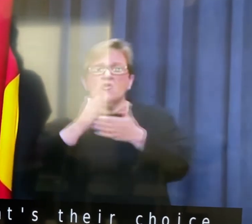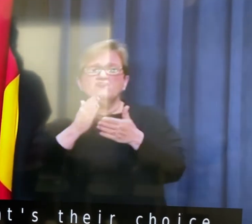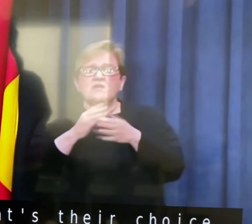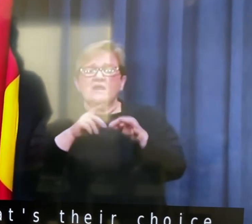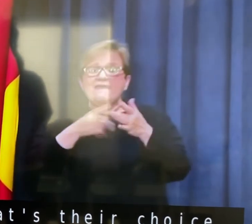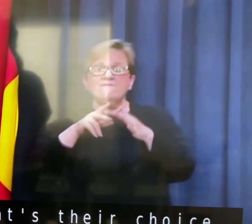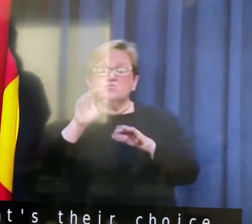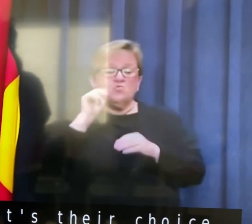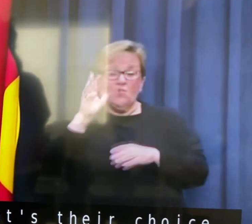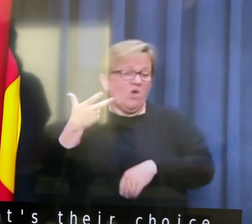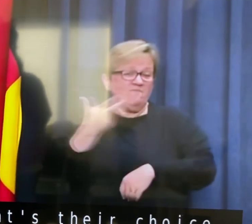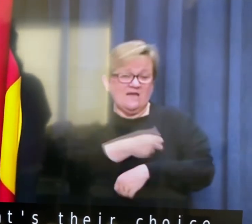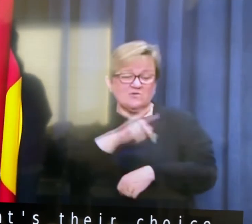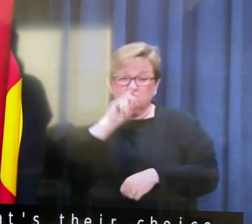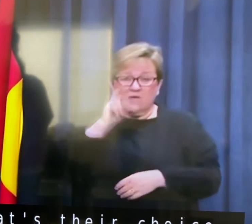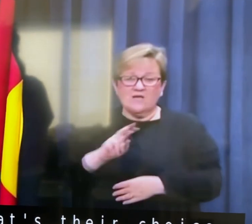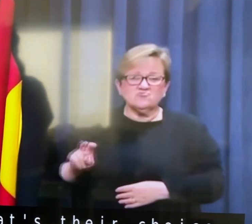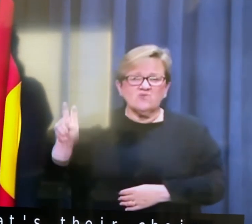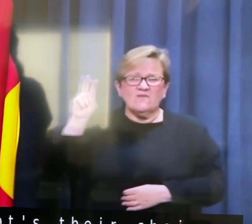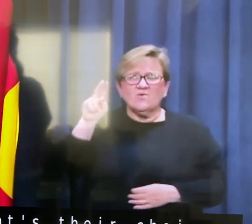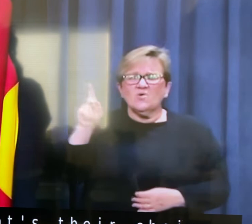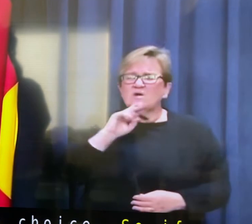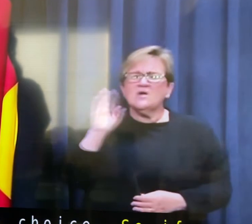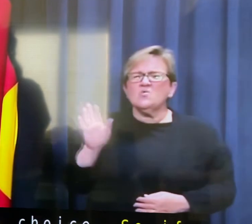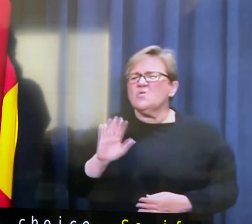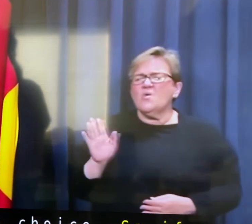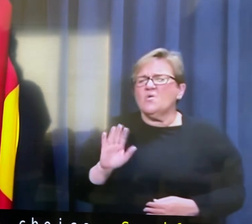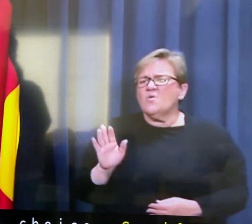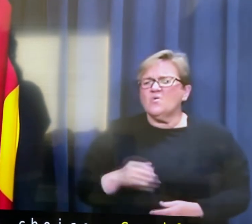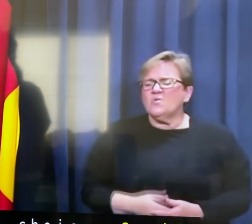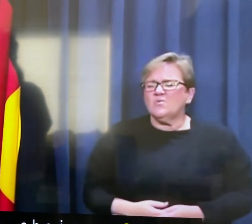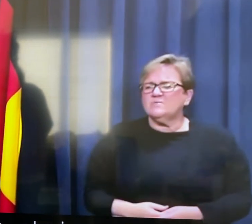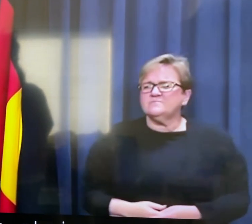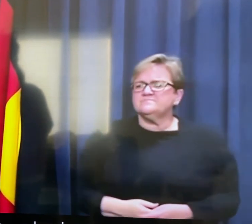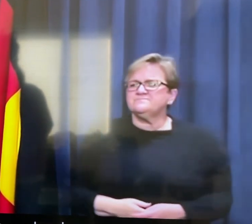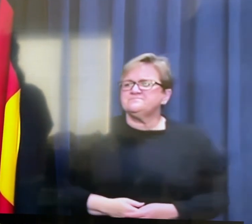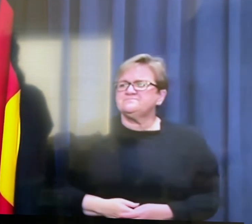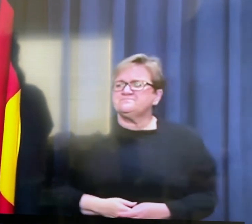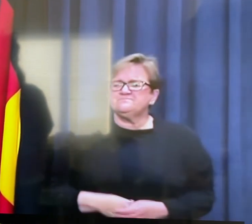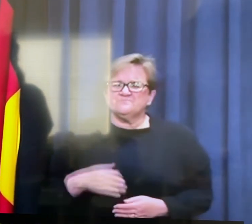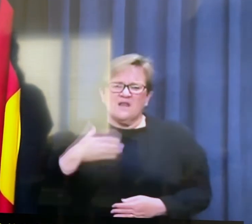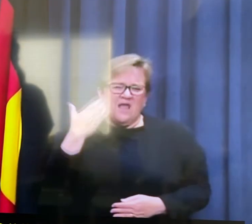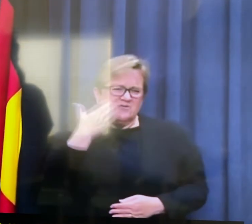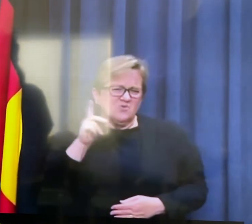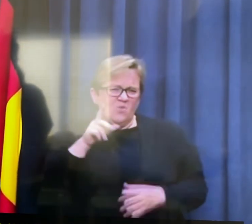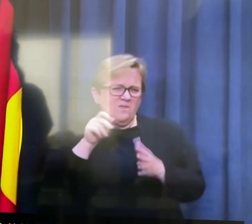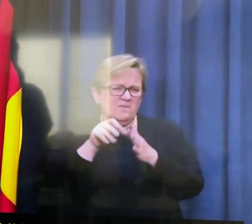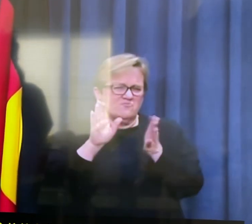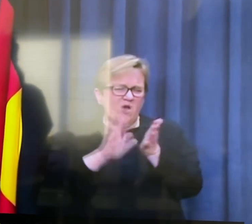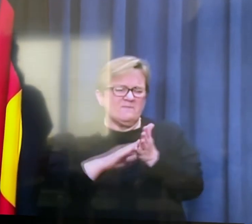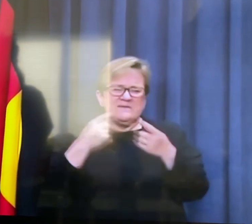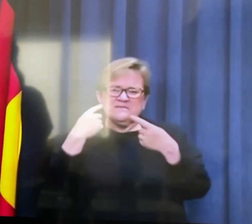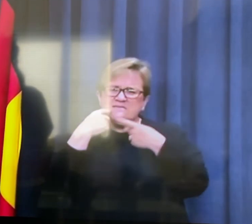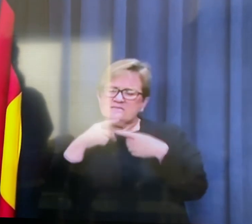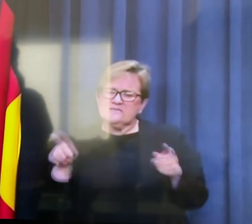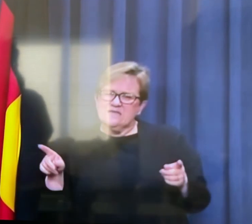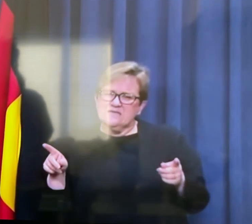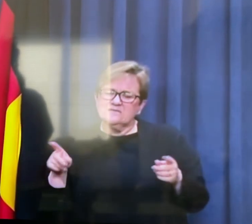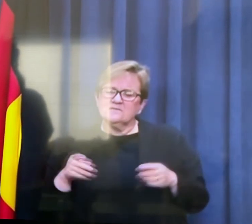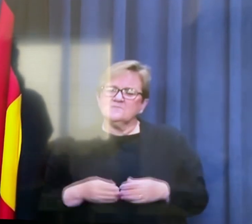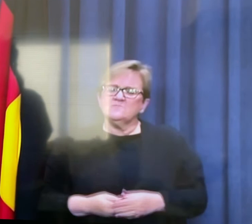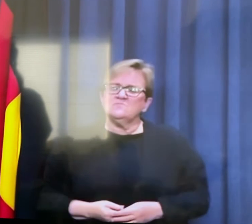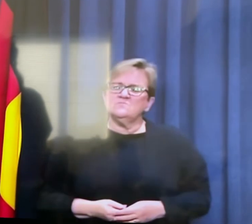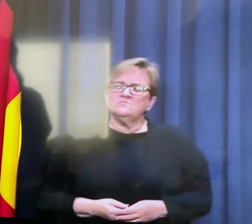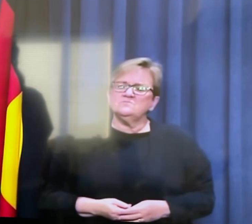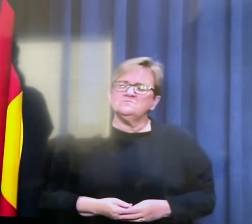basically? Uh, no. Uh, I think what you find, uh, I don't know what the Prime Minister published, um, that,